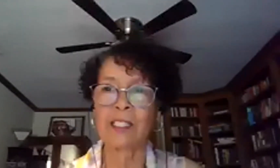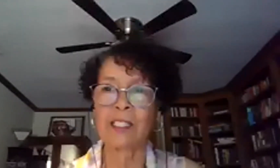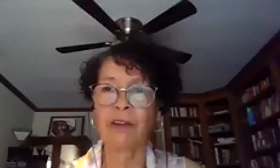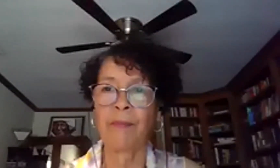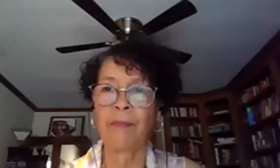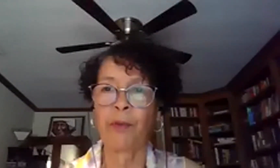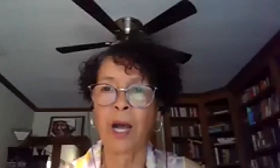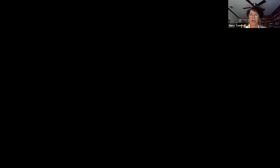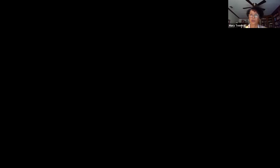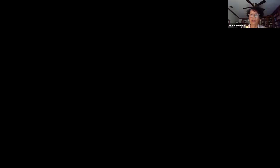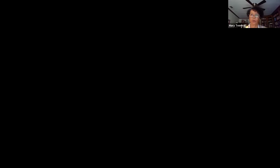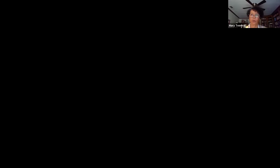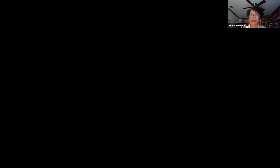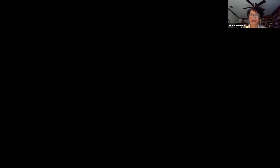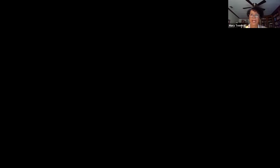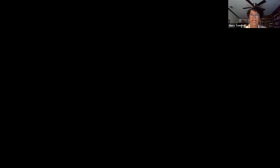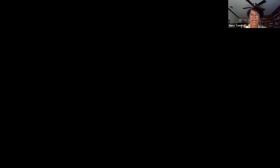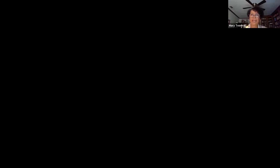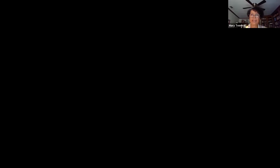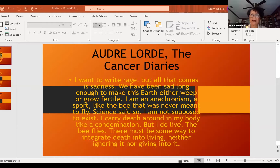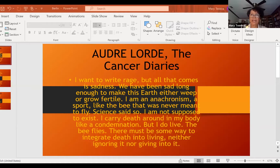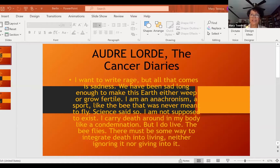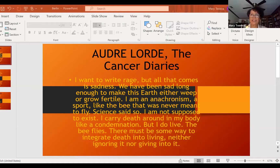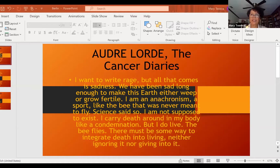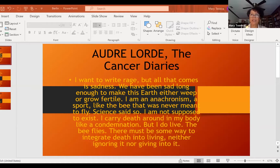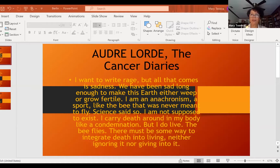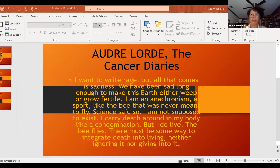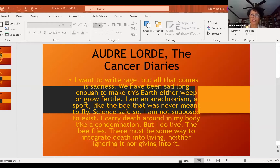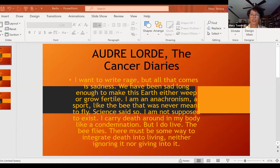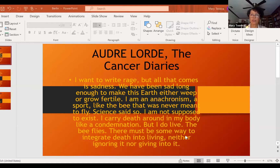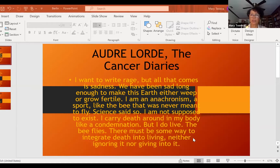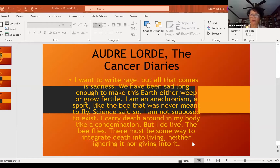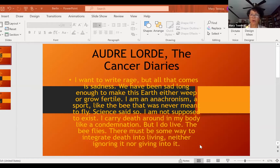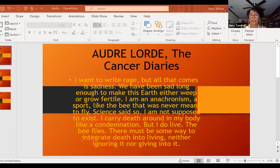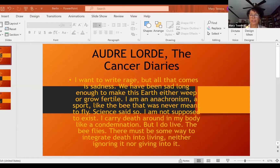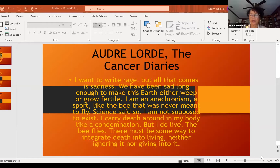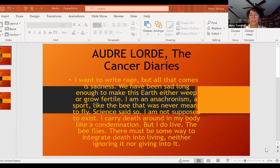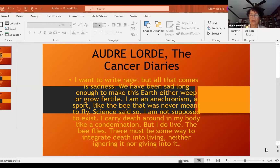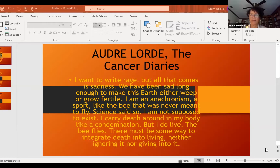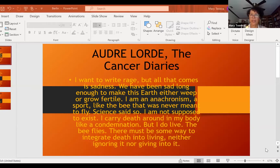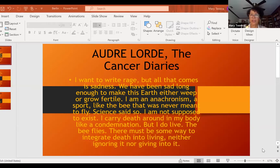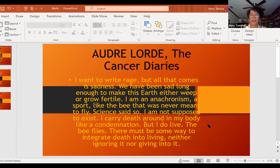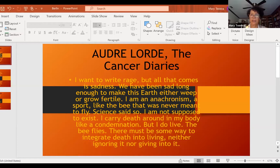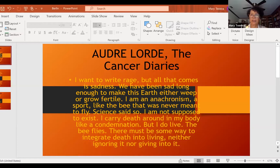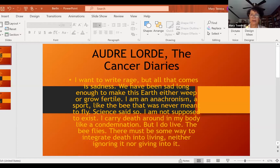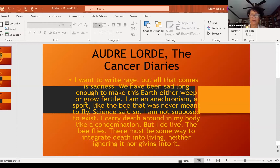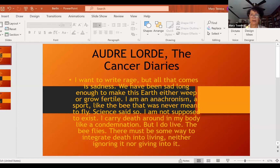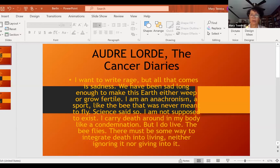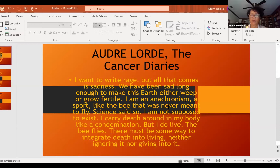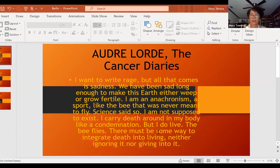from Audre Lorde. And I think even though she wrote it in